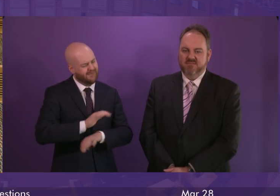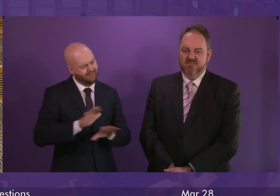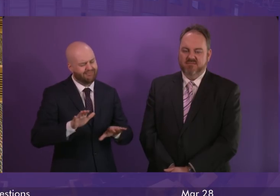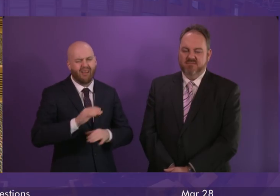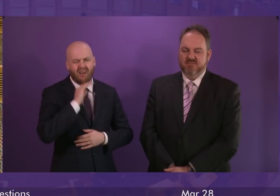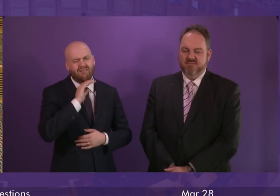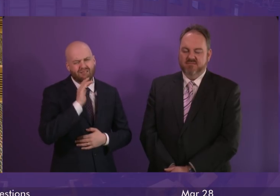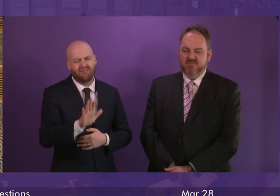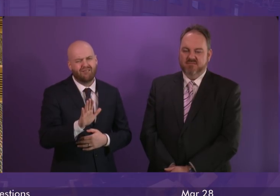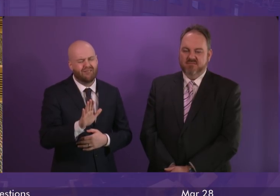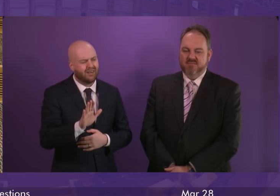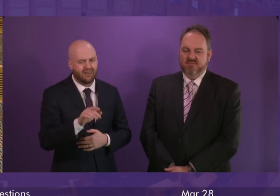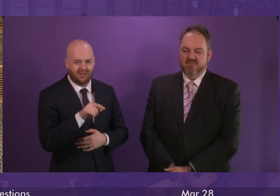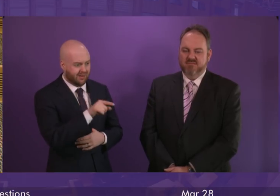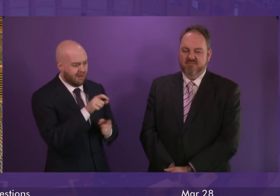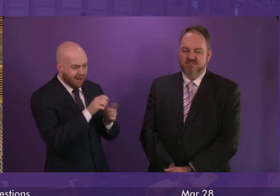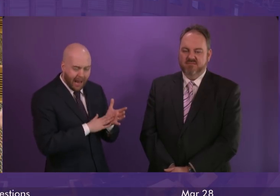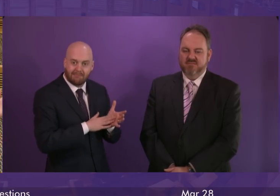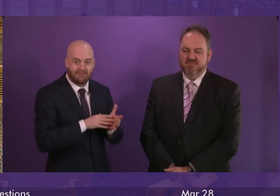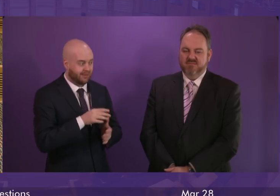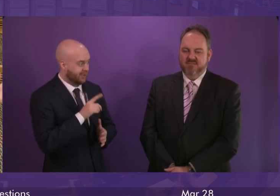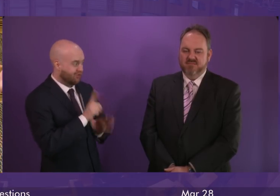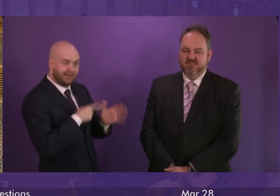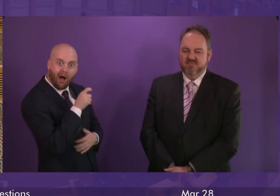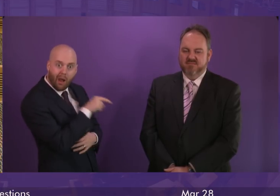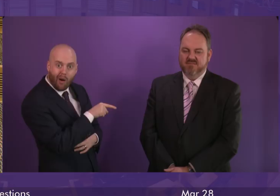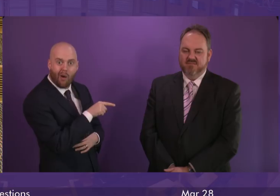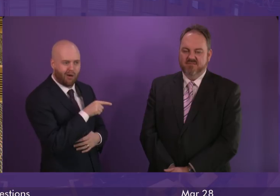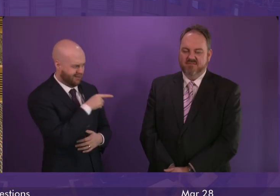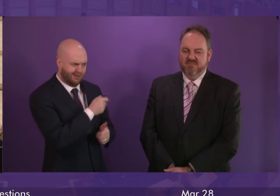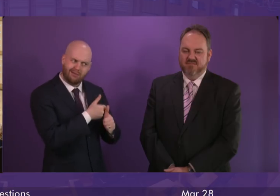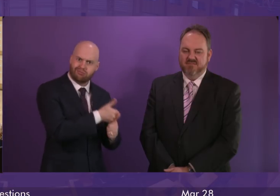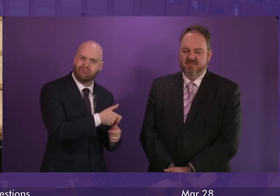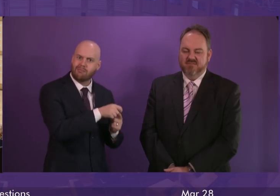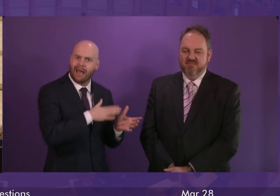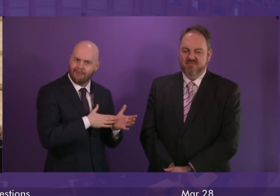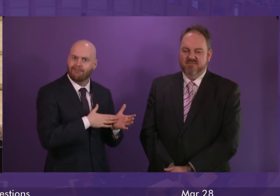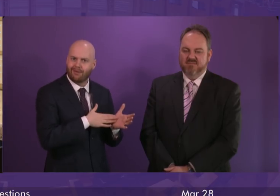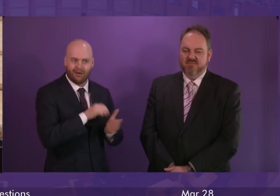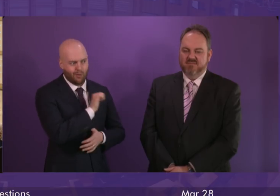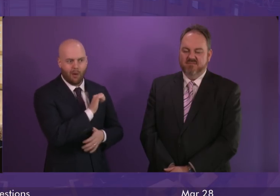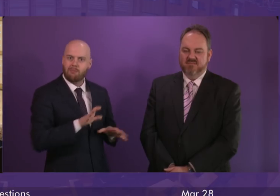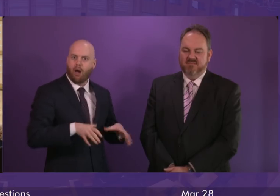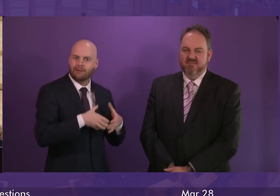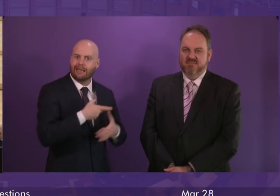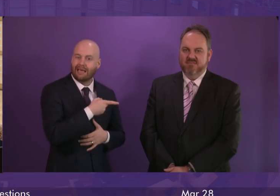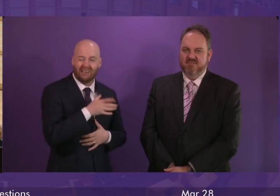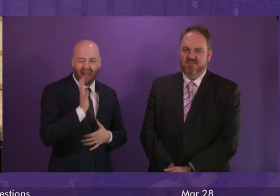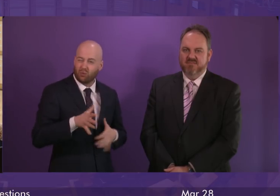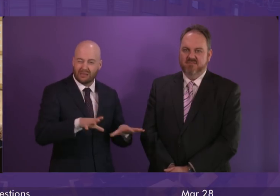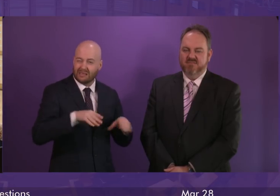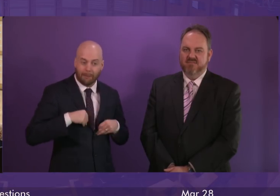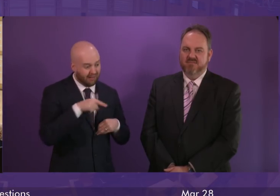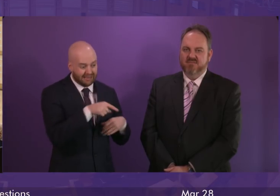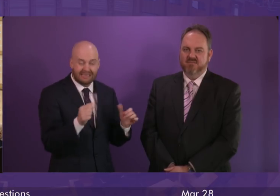sole remaining defender Jackson Carlow or sole remaining defenders of Scottish Tories accepted that that deal is